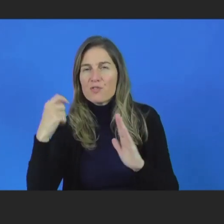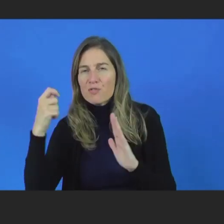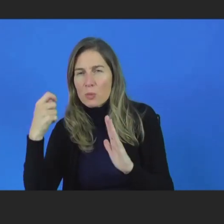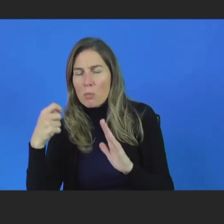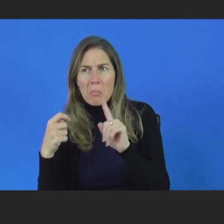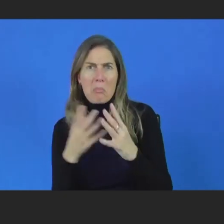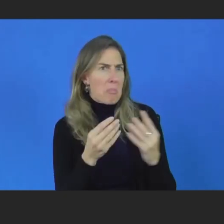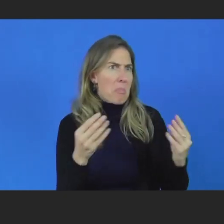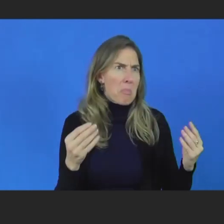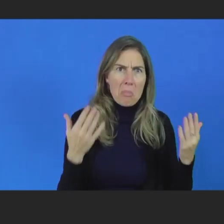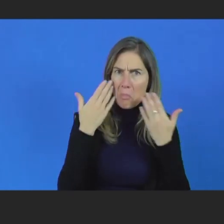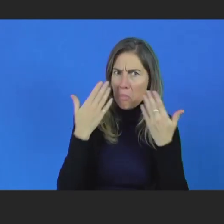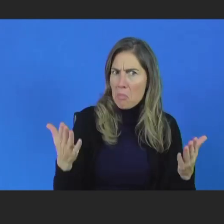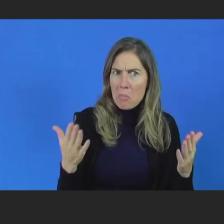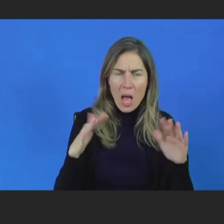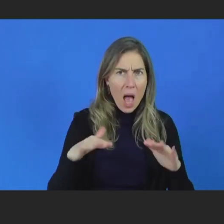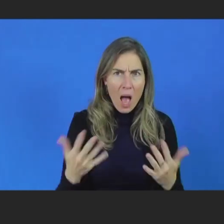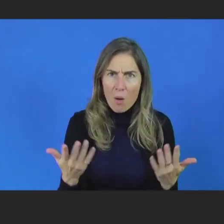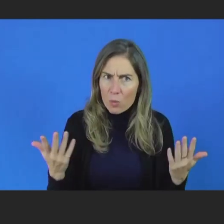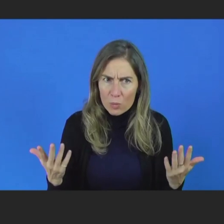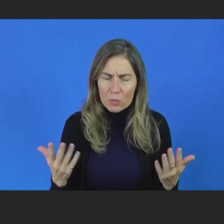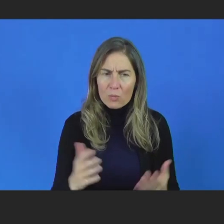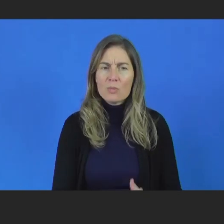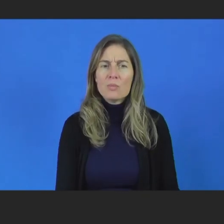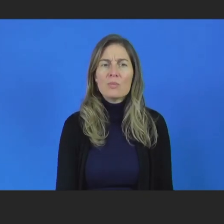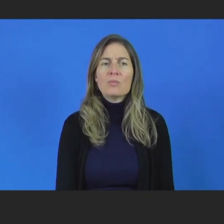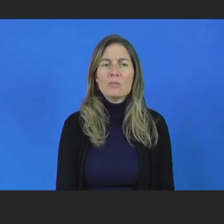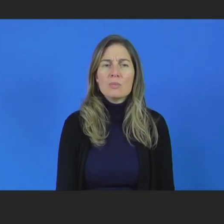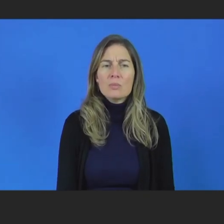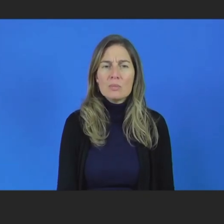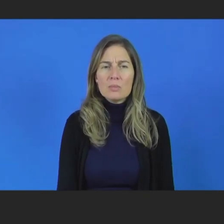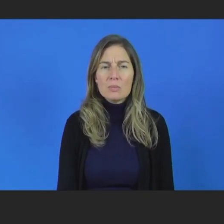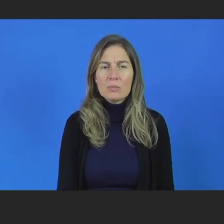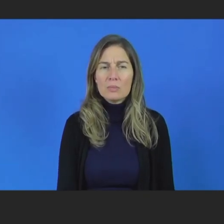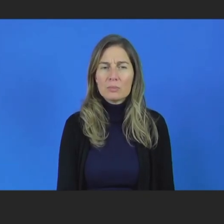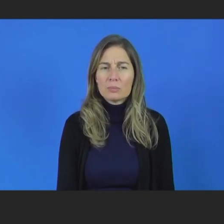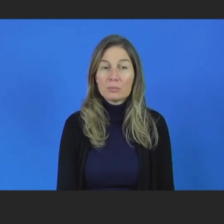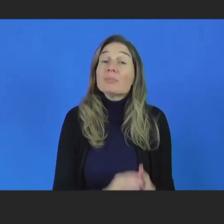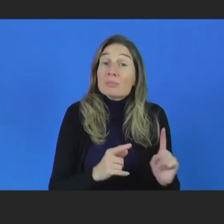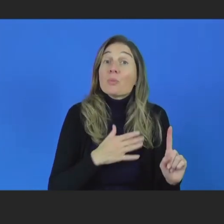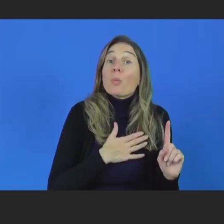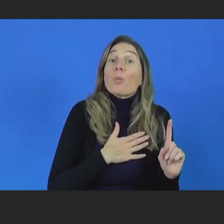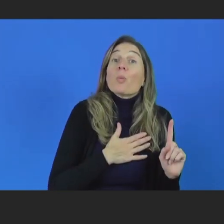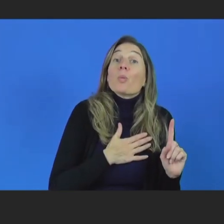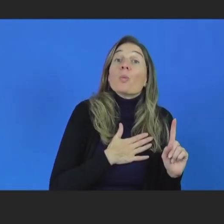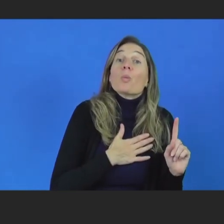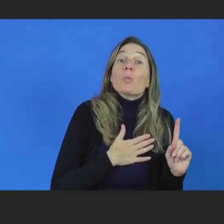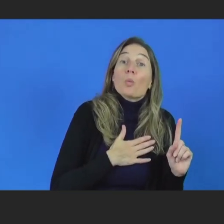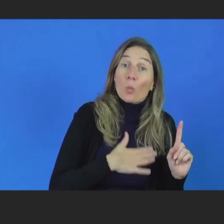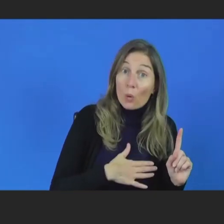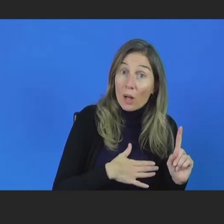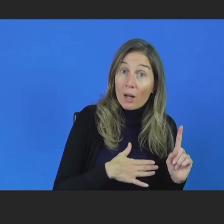do that. And that is also a major thing. Not that they don't want to do it. They would like to do it. They just are not aware